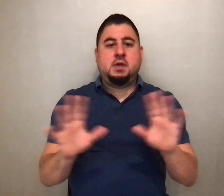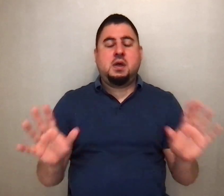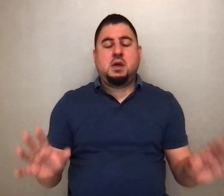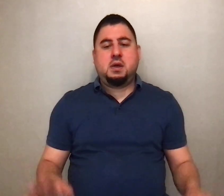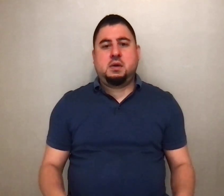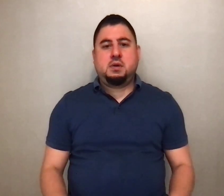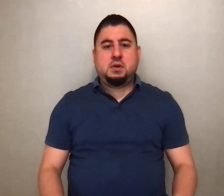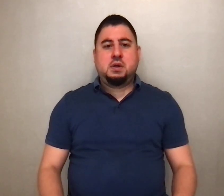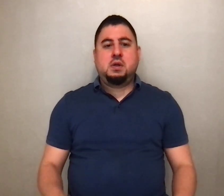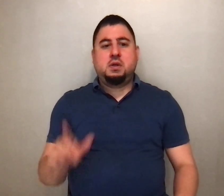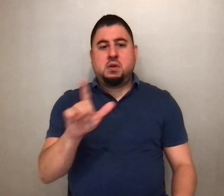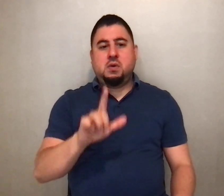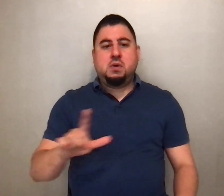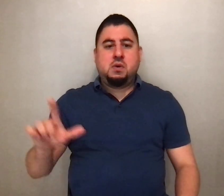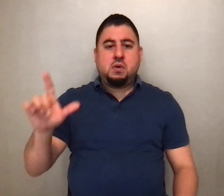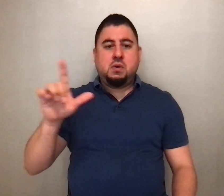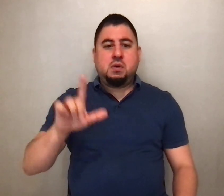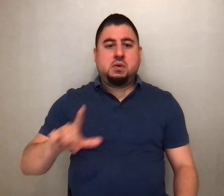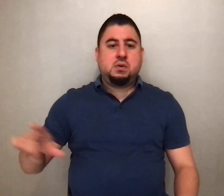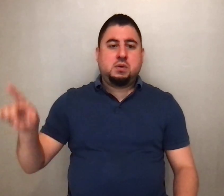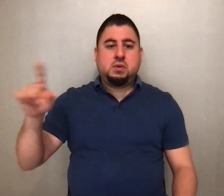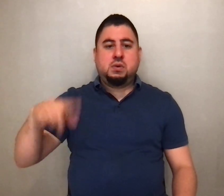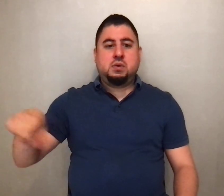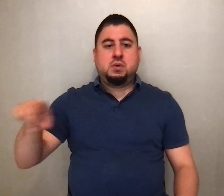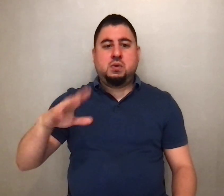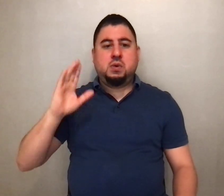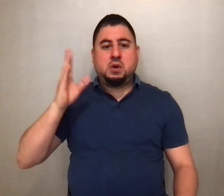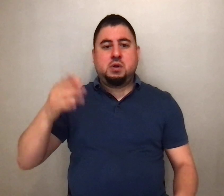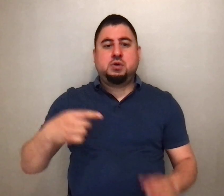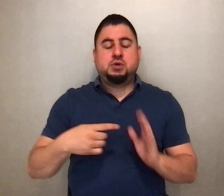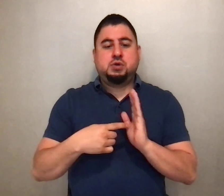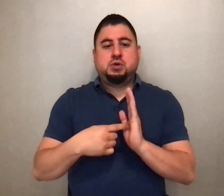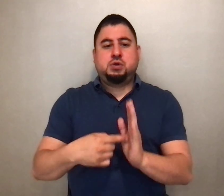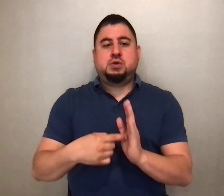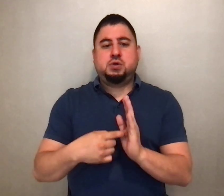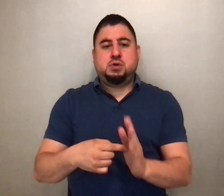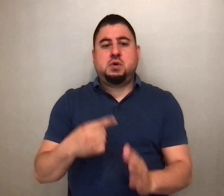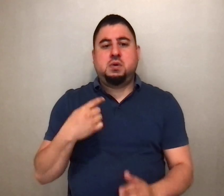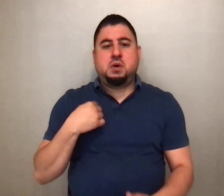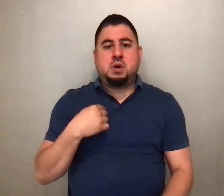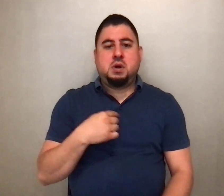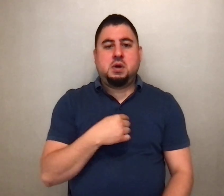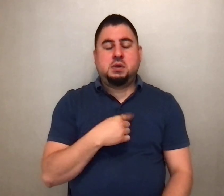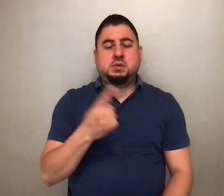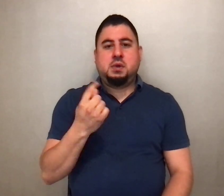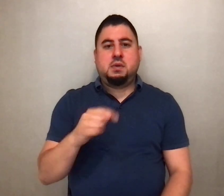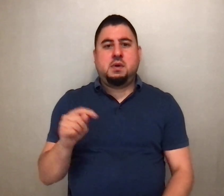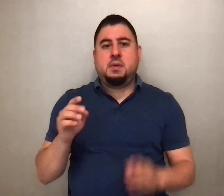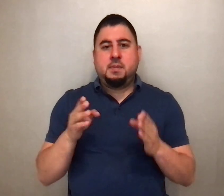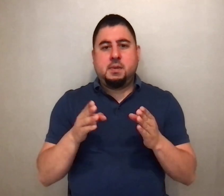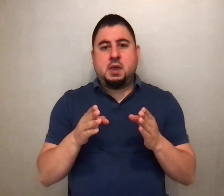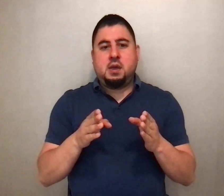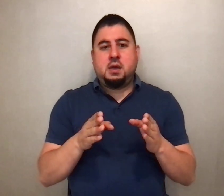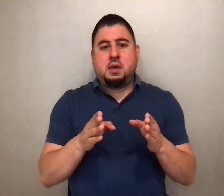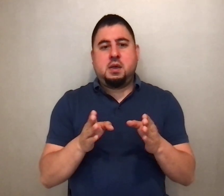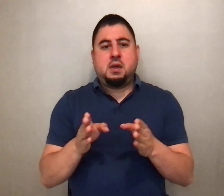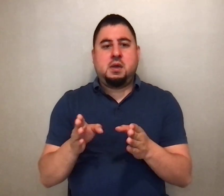Lord, you will show us the path